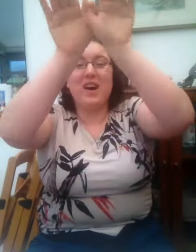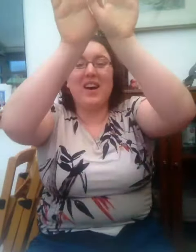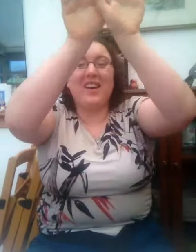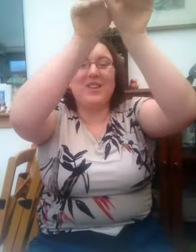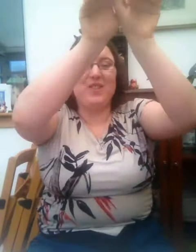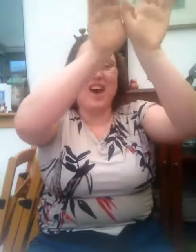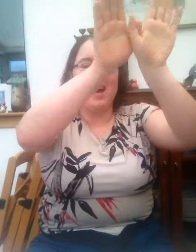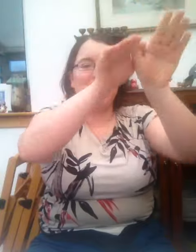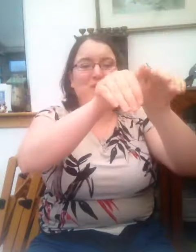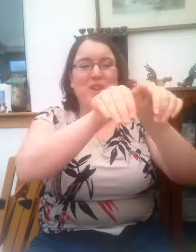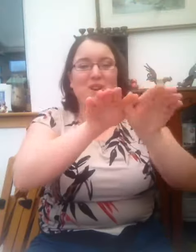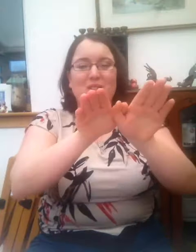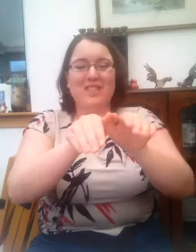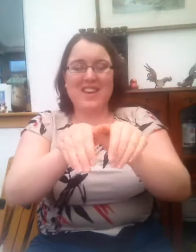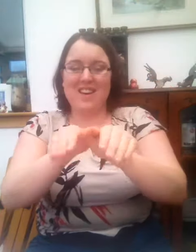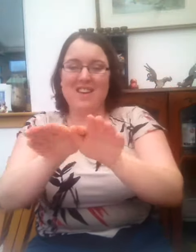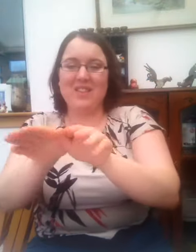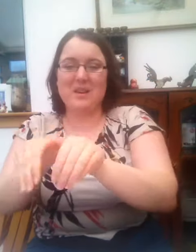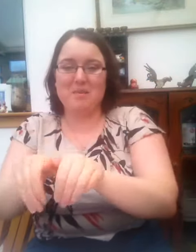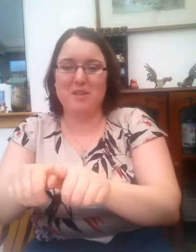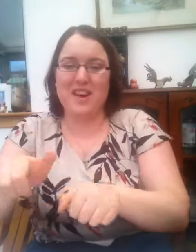butterfly floating on the breeze.